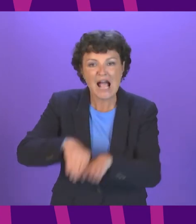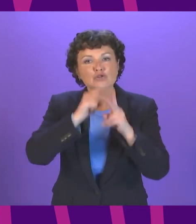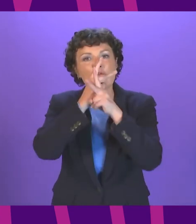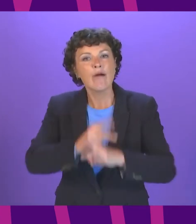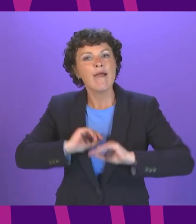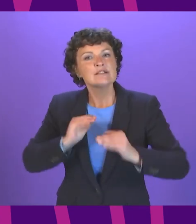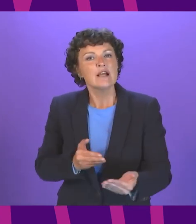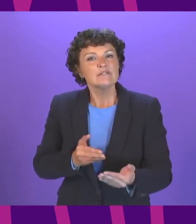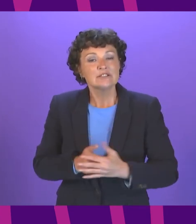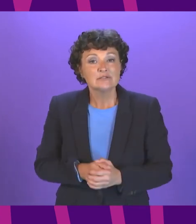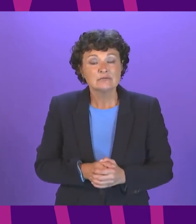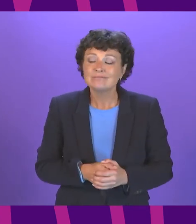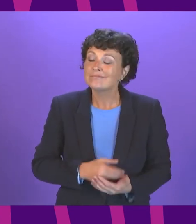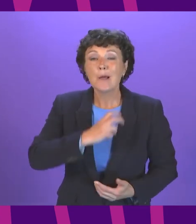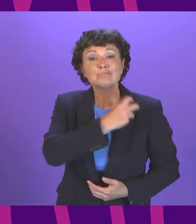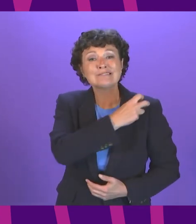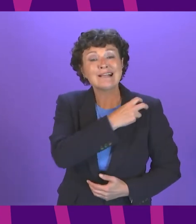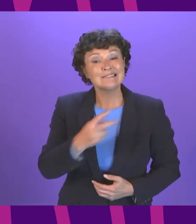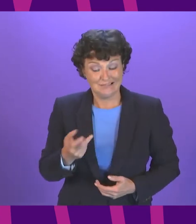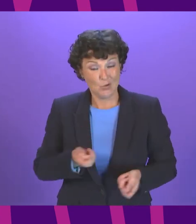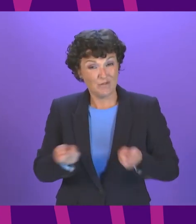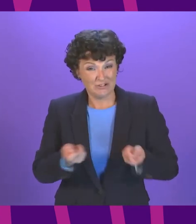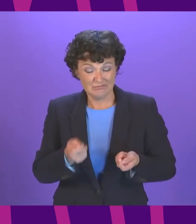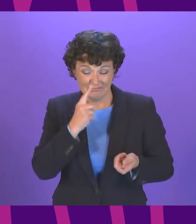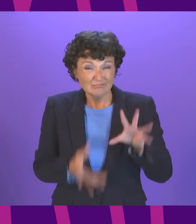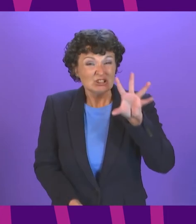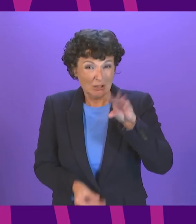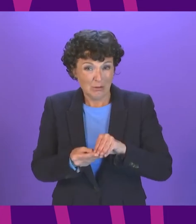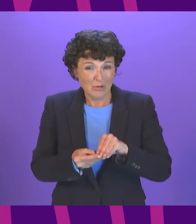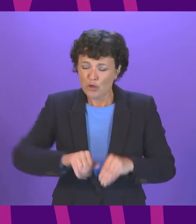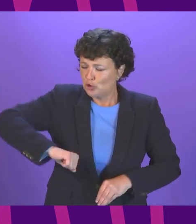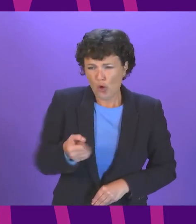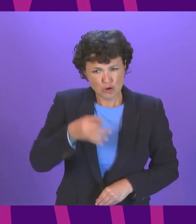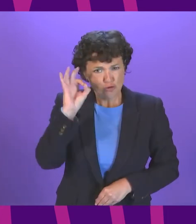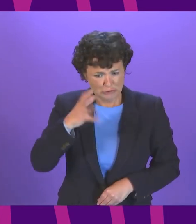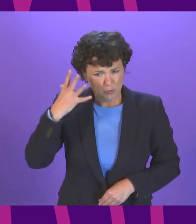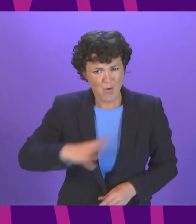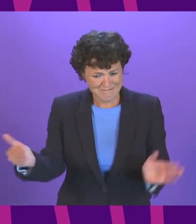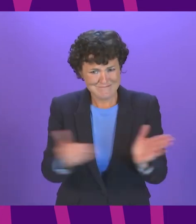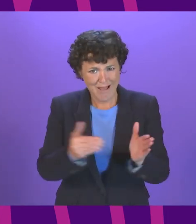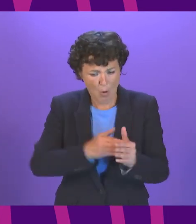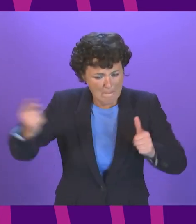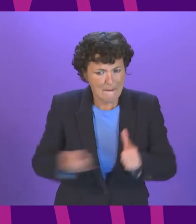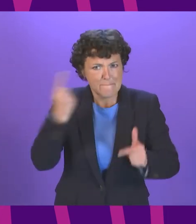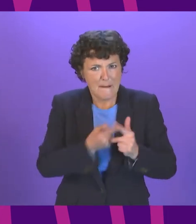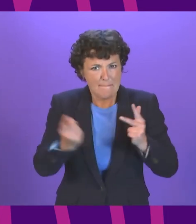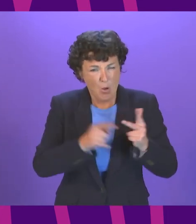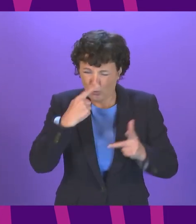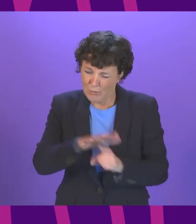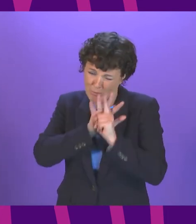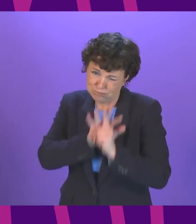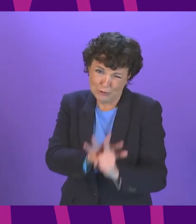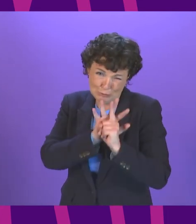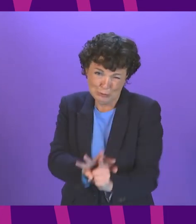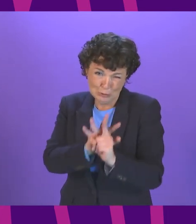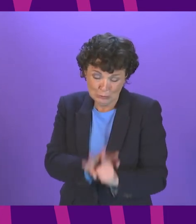presiding officer in closing the Scottish Greens are a party in a hurry we will stretch the powers of this parliament up to